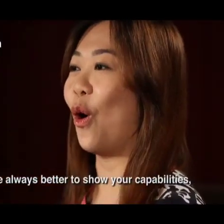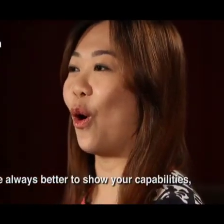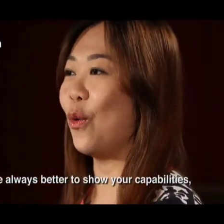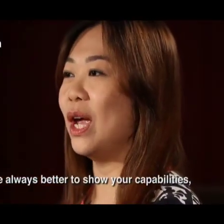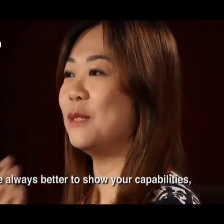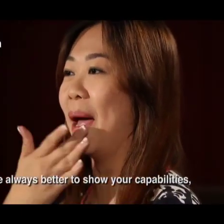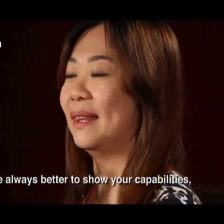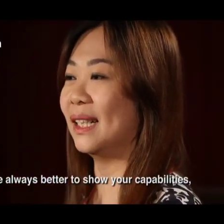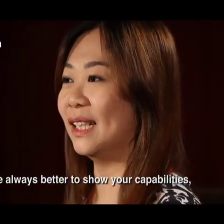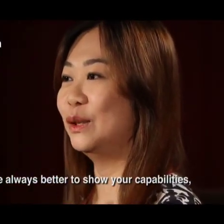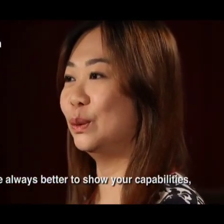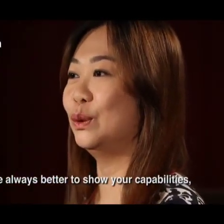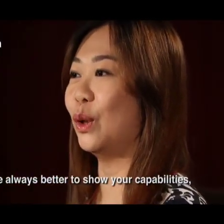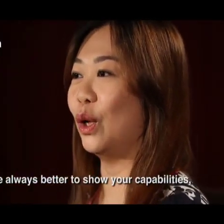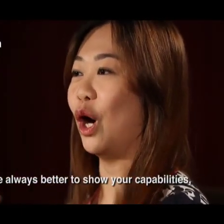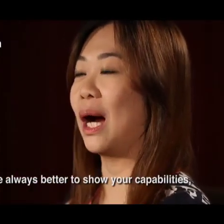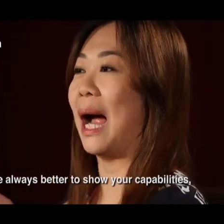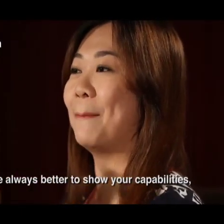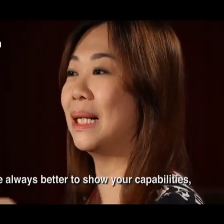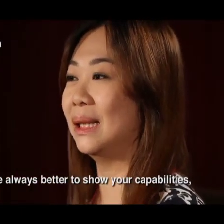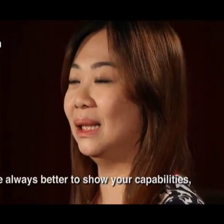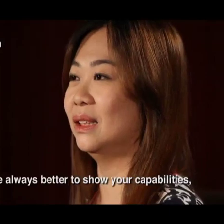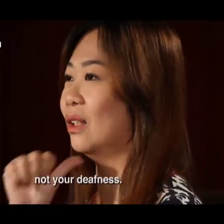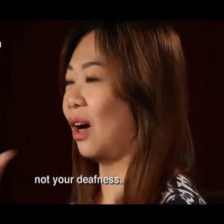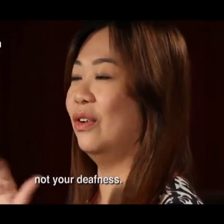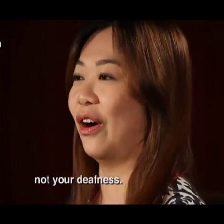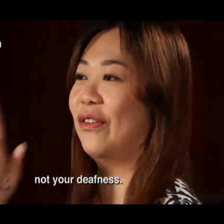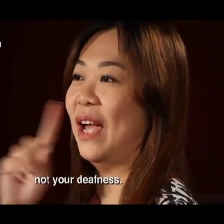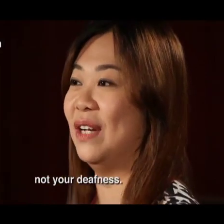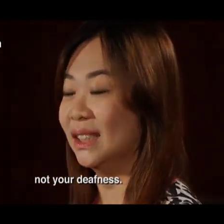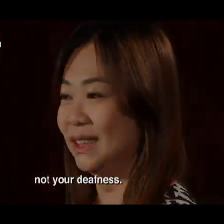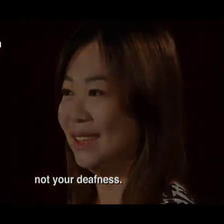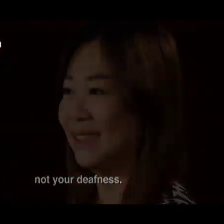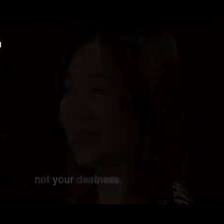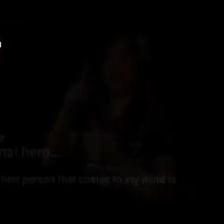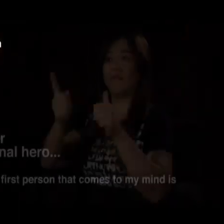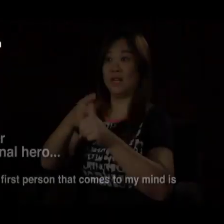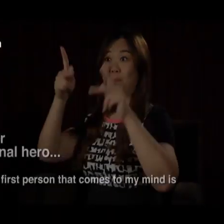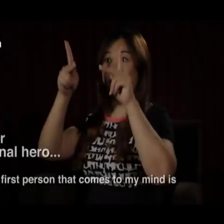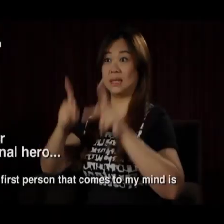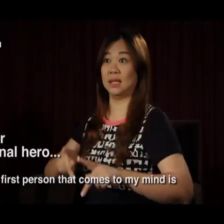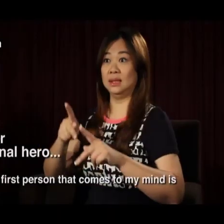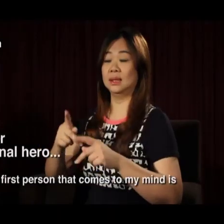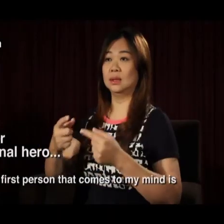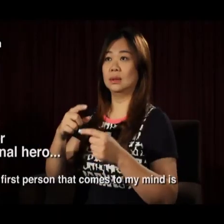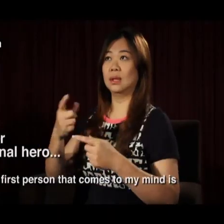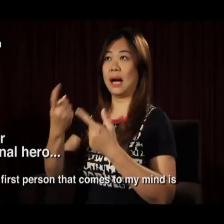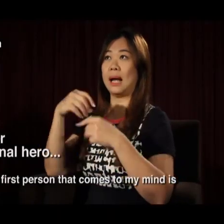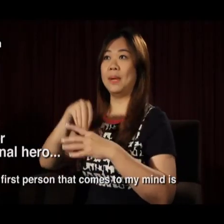always better to show your capacity, not your status. The first person come